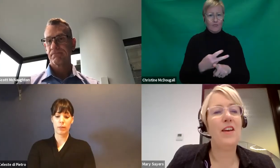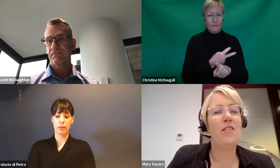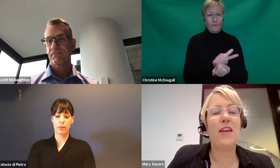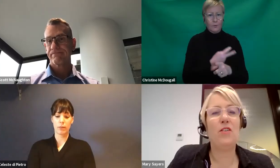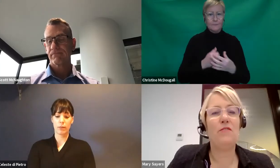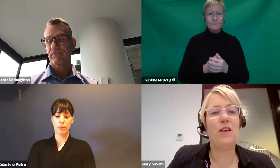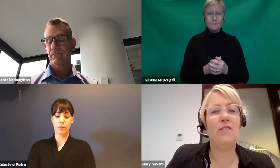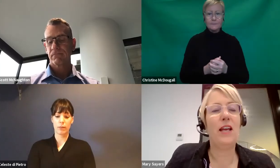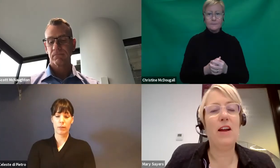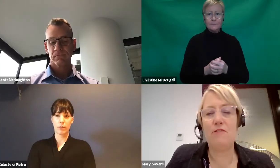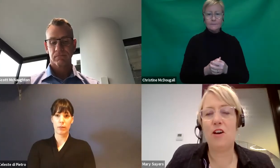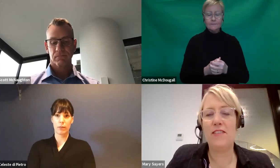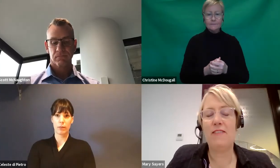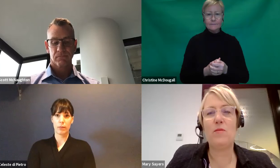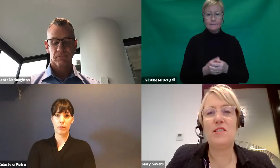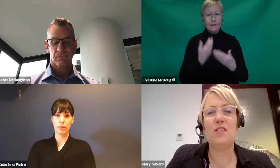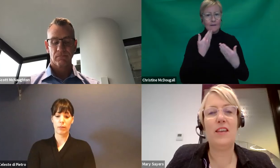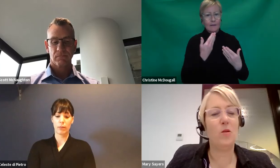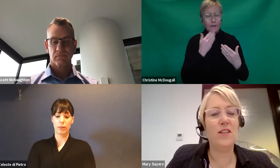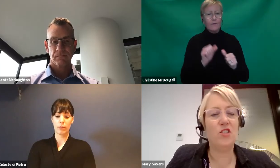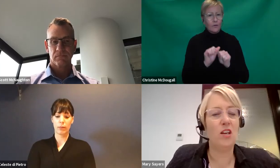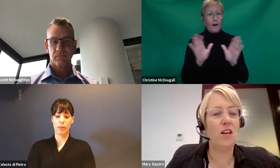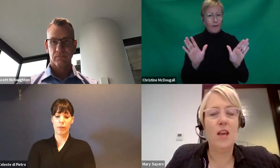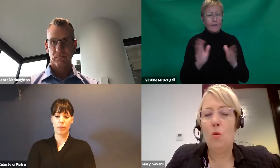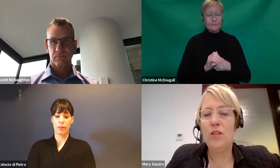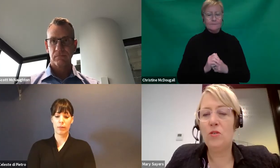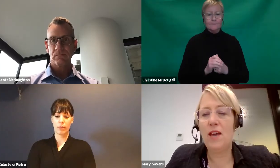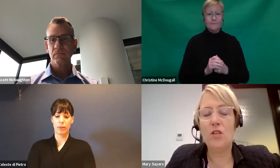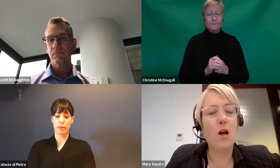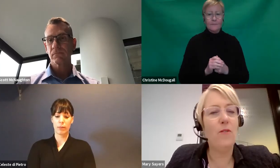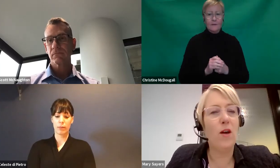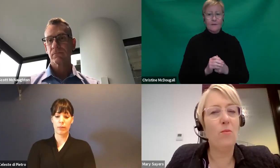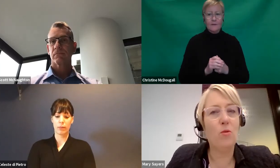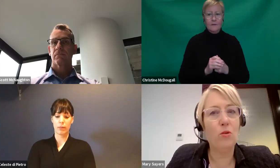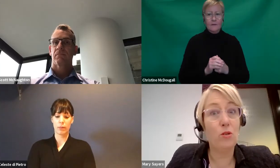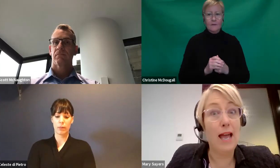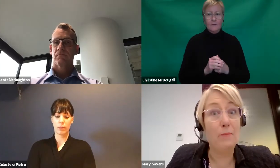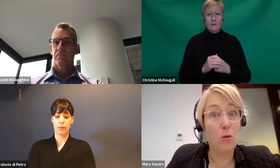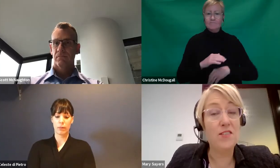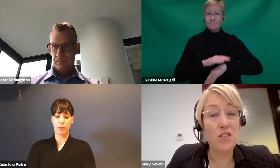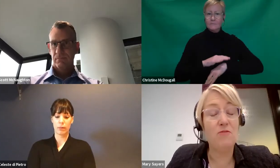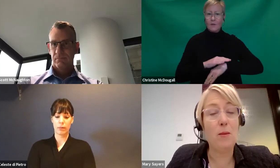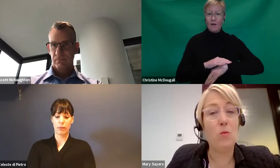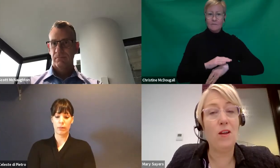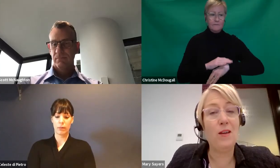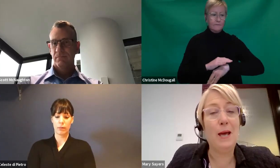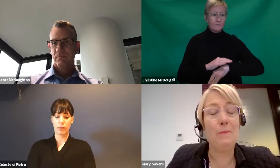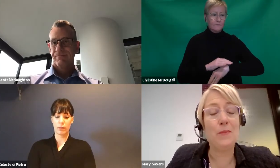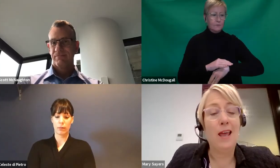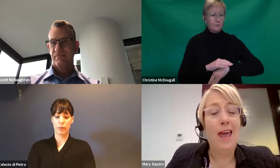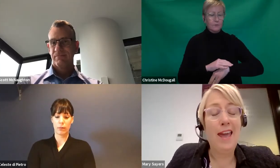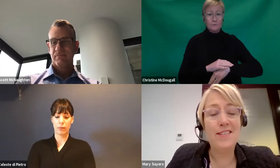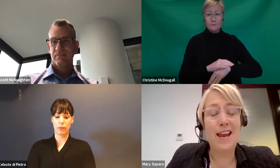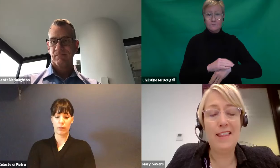Okay. No, thank you for, for clarifying that. That was certainly a question. And we do have time for one or more questions, if people want to